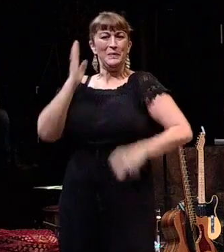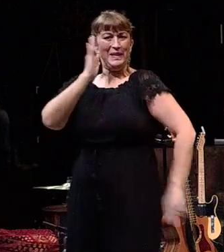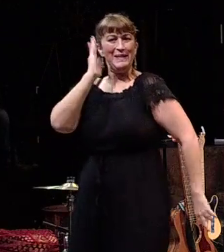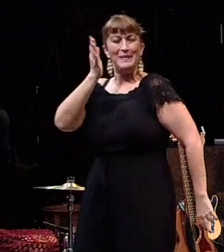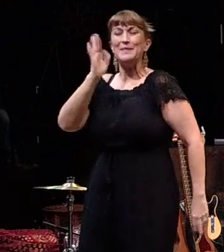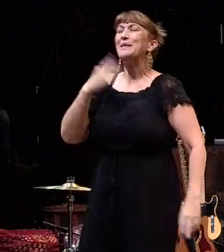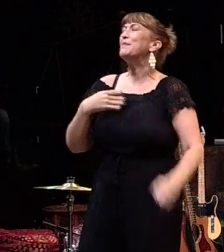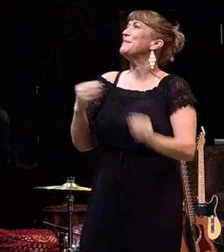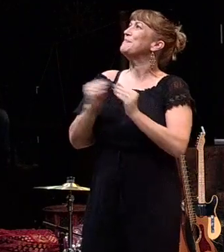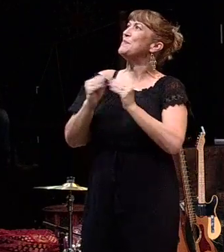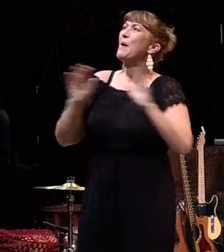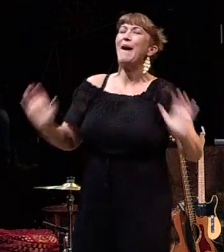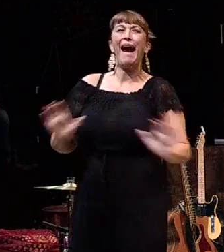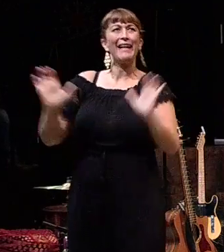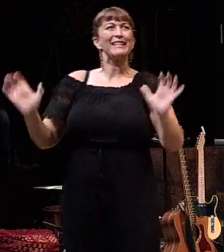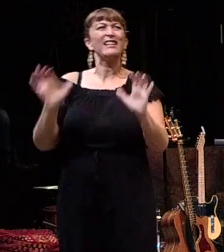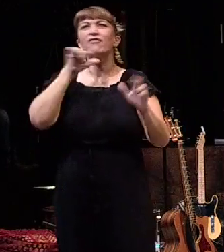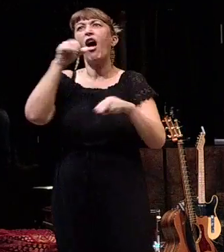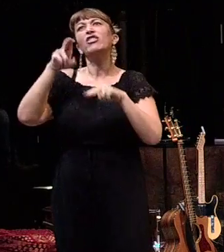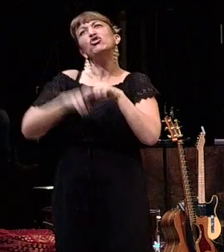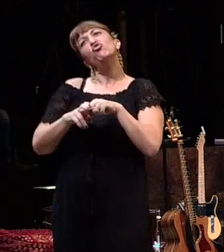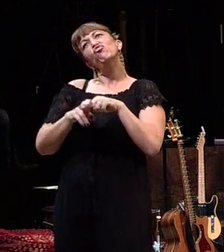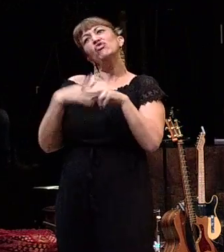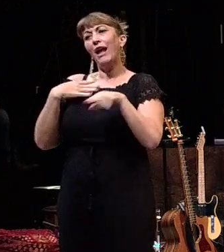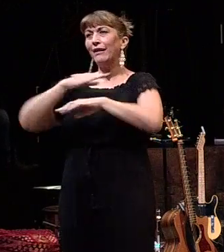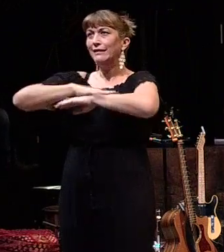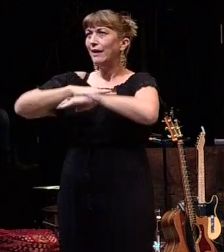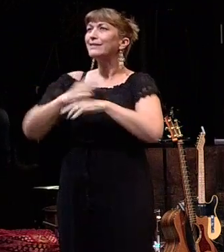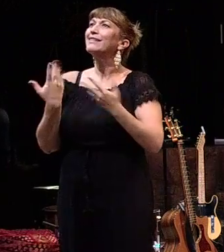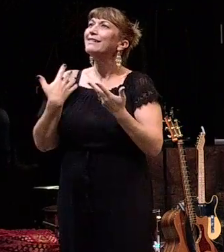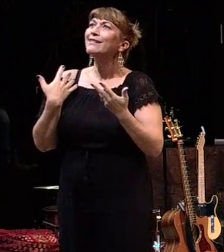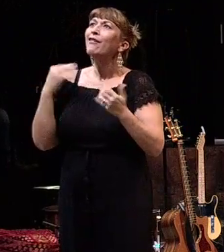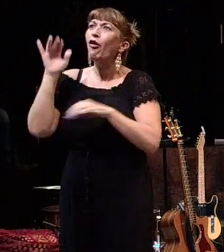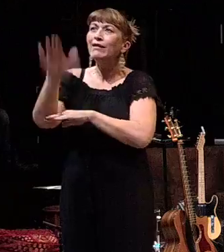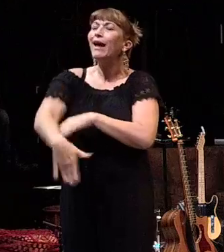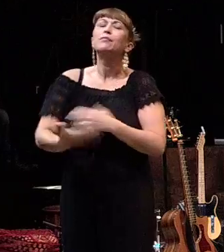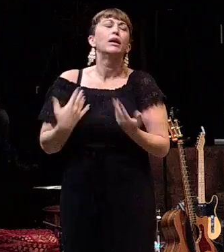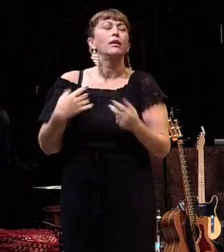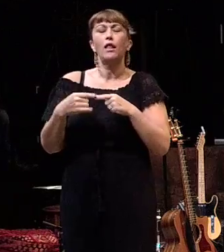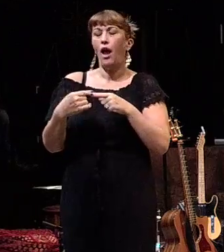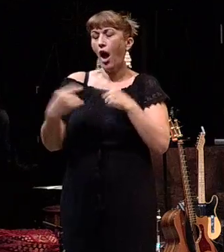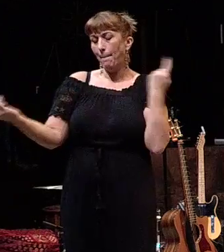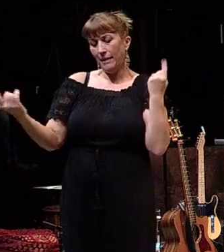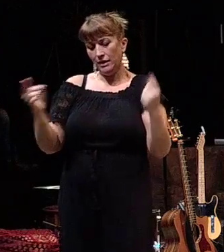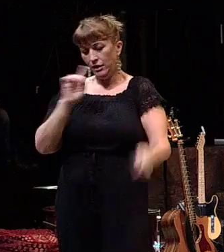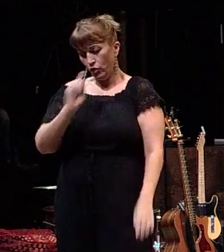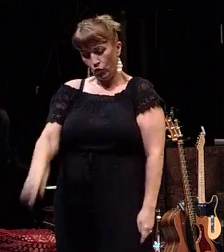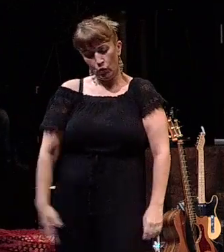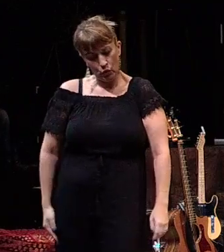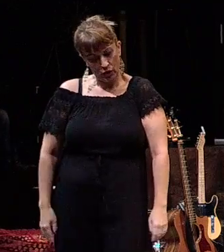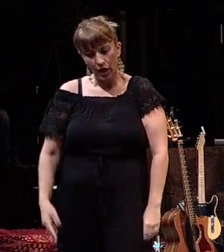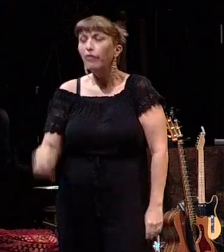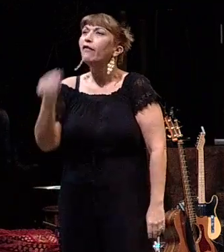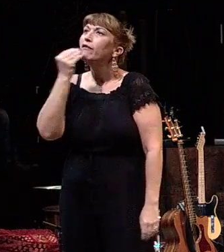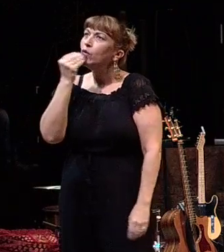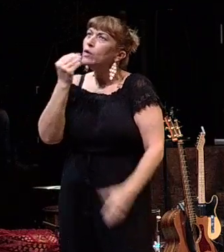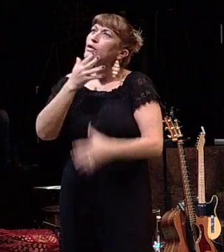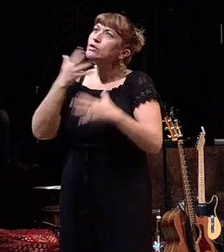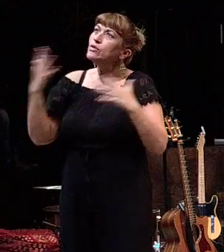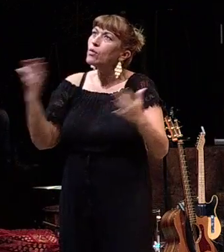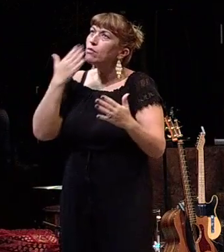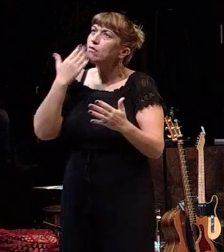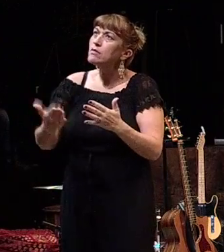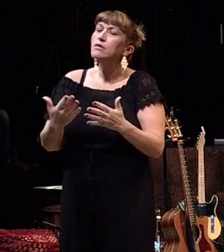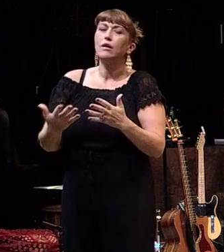would be able to be a little more active instead of sitting at a desk all day. In fact, the opposite has been true. Because the food here has been so